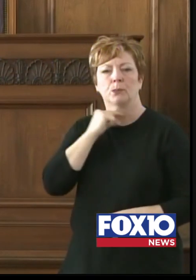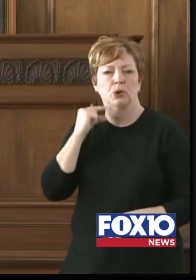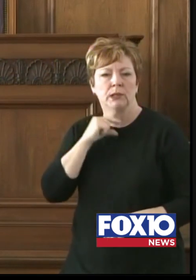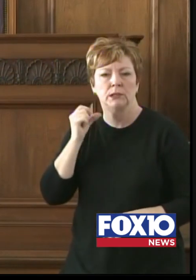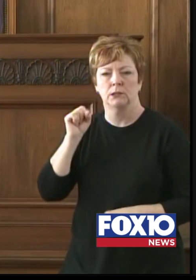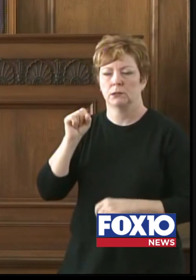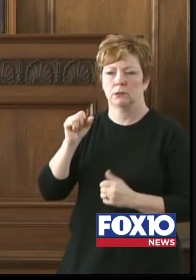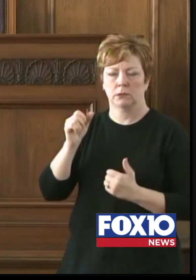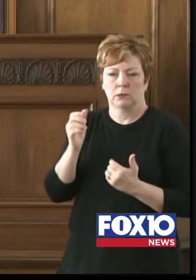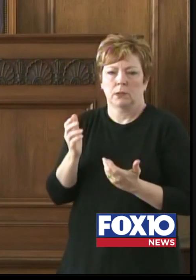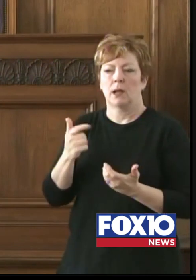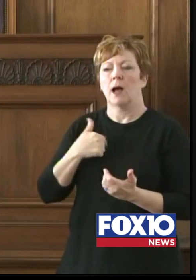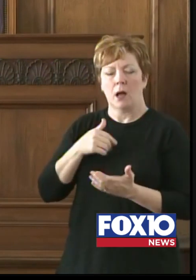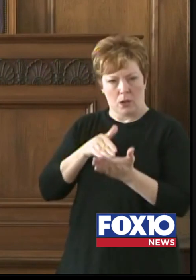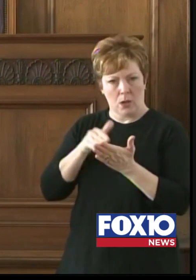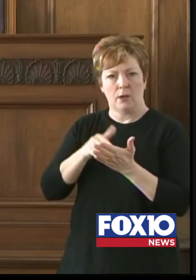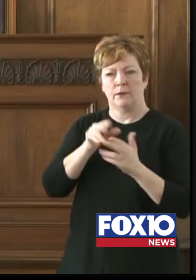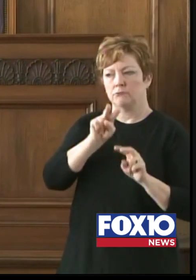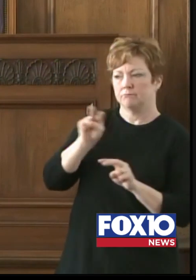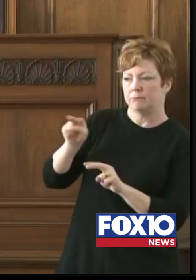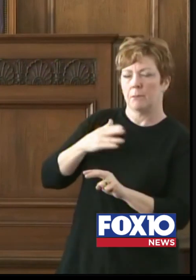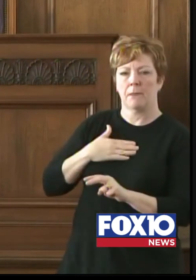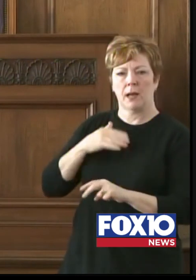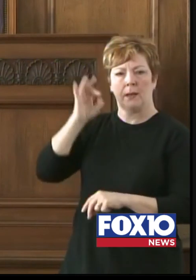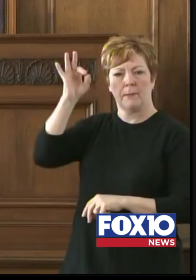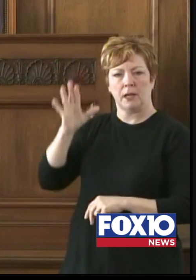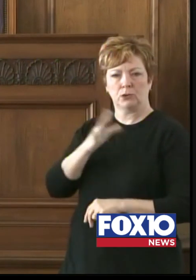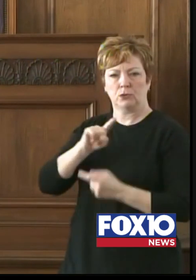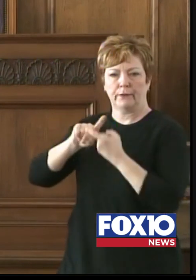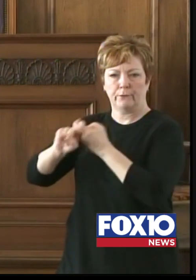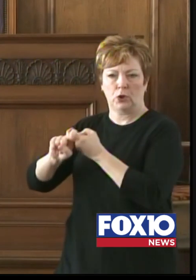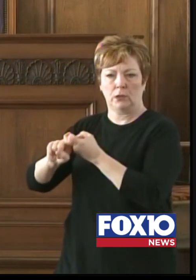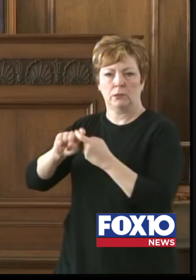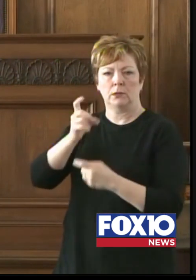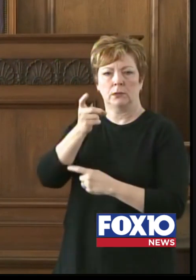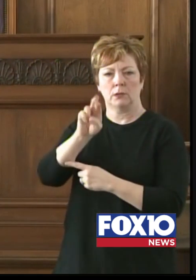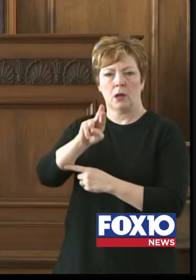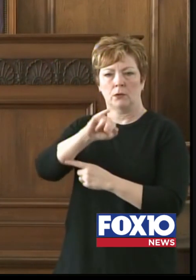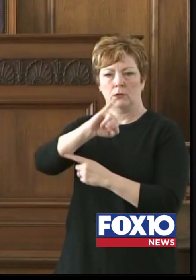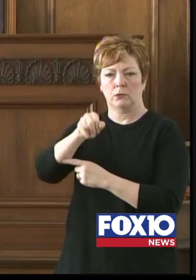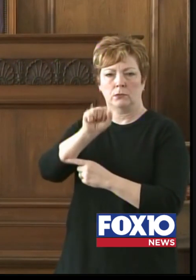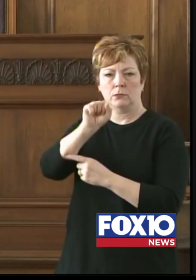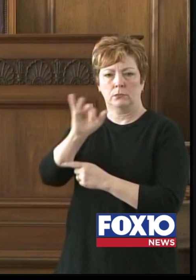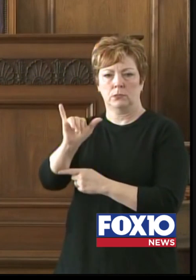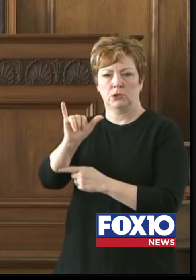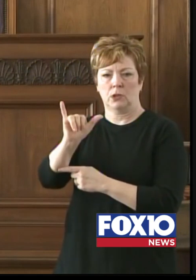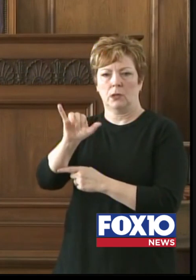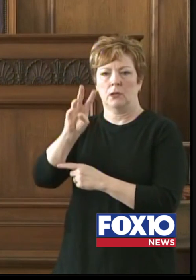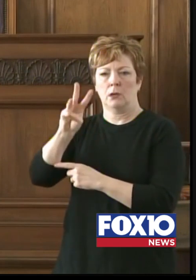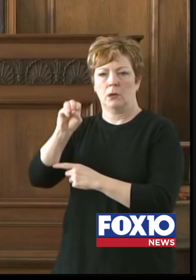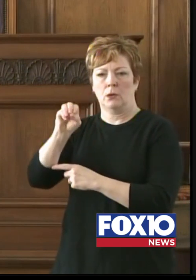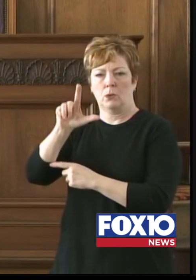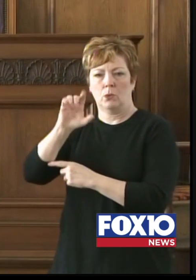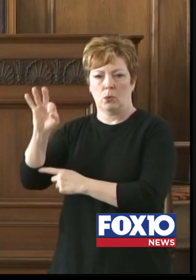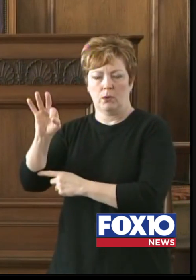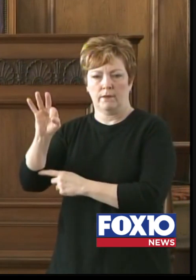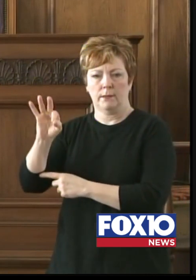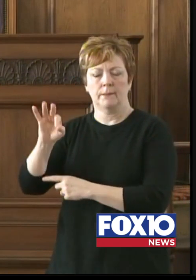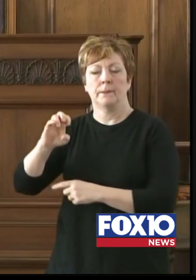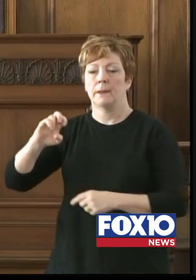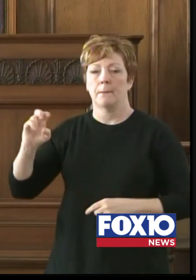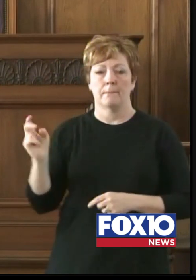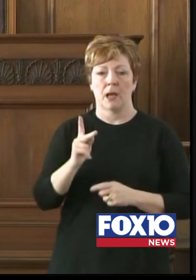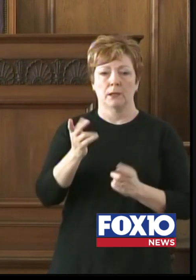I often turn to my pastor and friend, Dr. Jay Wolfe. However, getting back to these services must be done